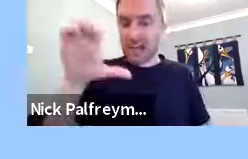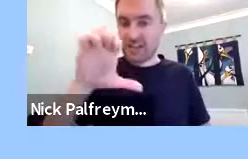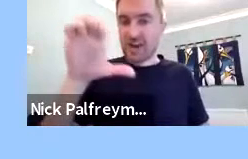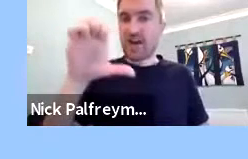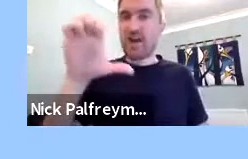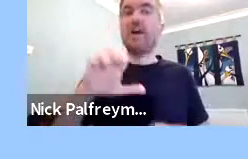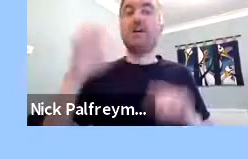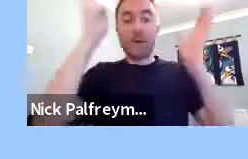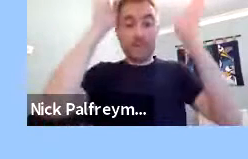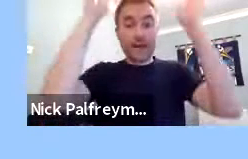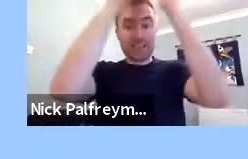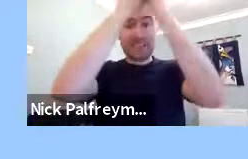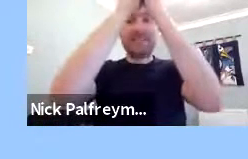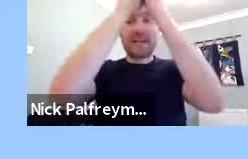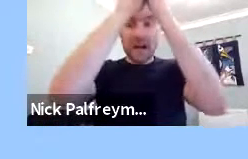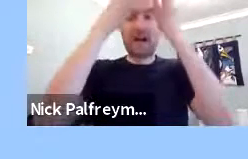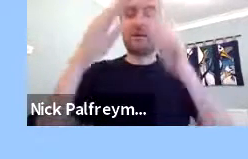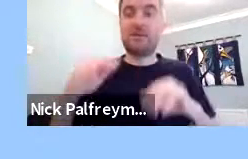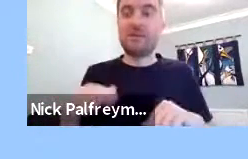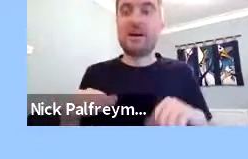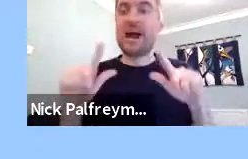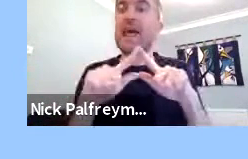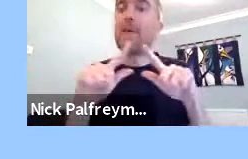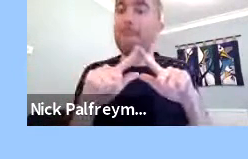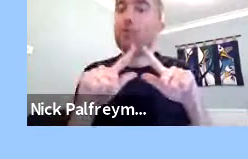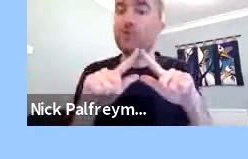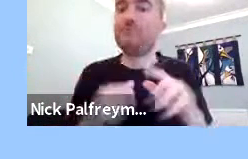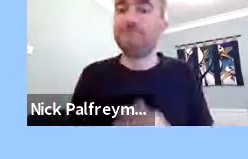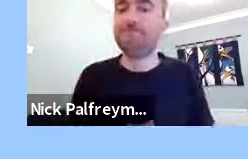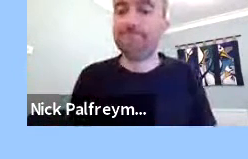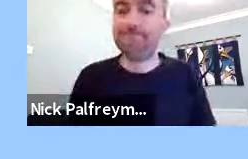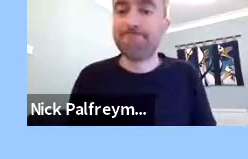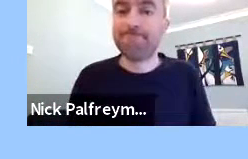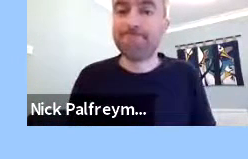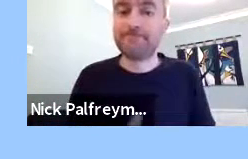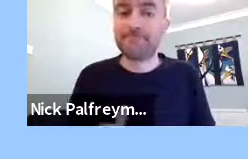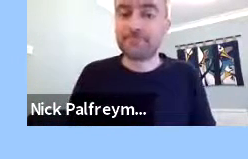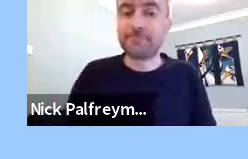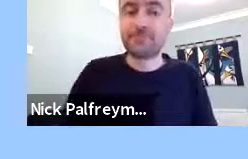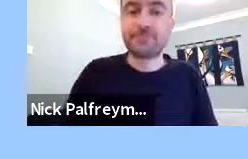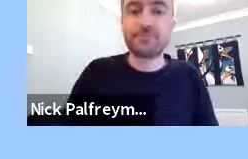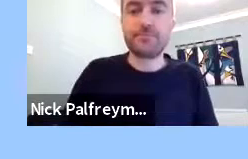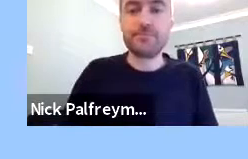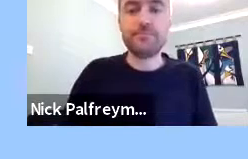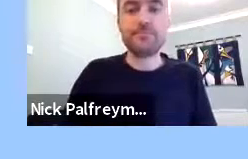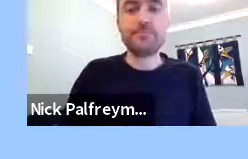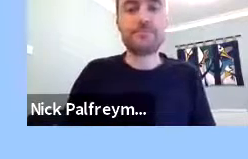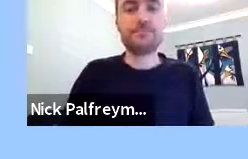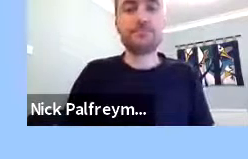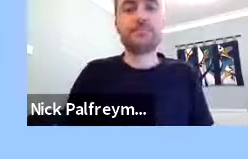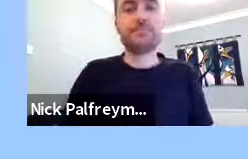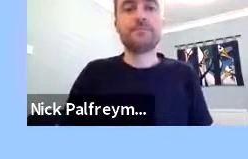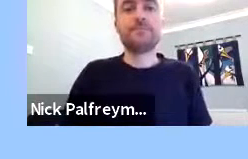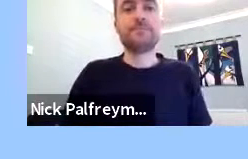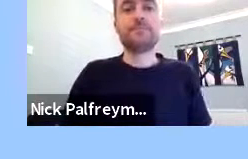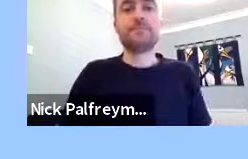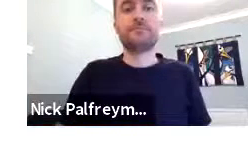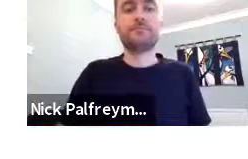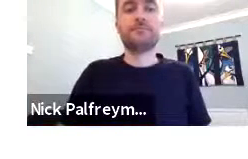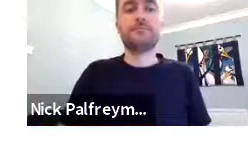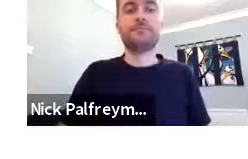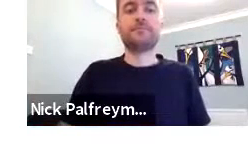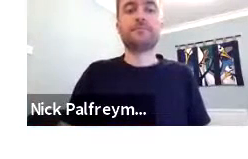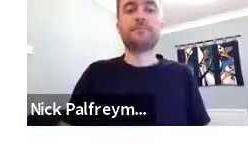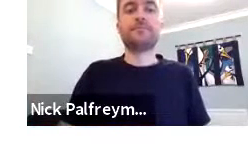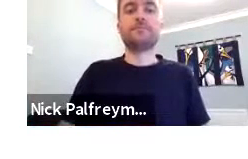Pontinac, Solom, Makassar, Singara and Bonn, and with the six areas, we went